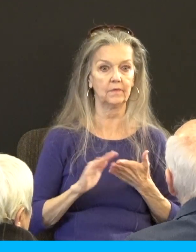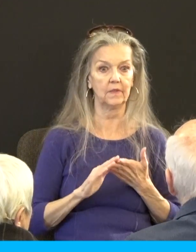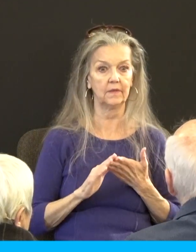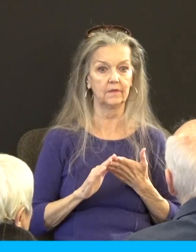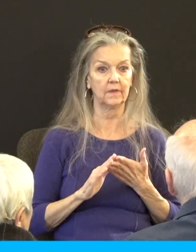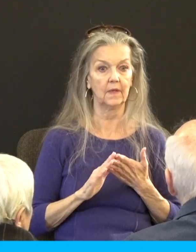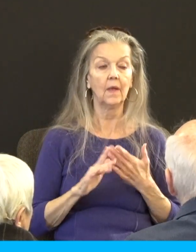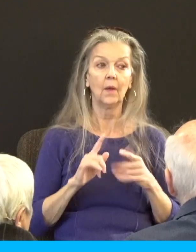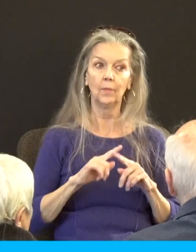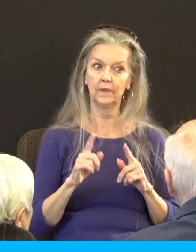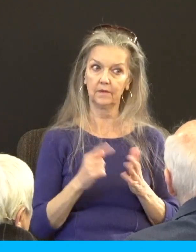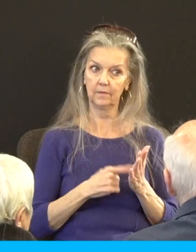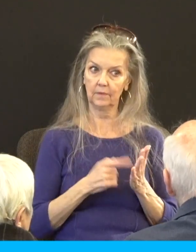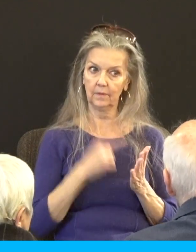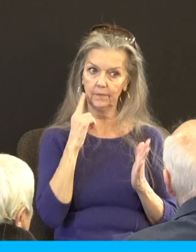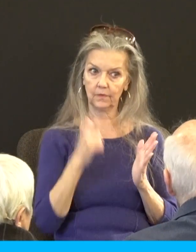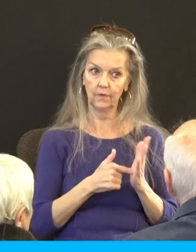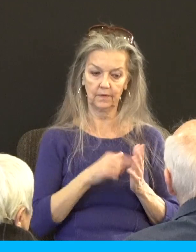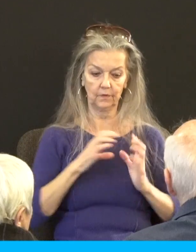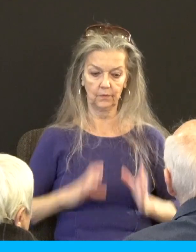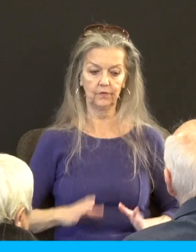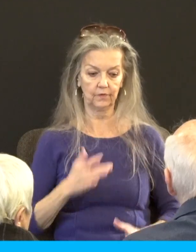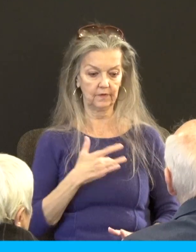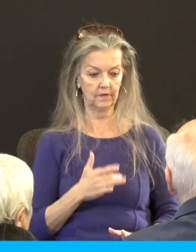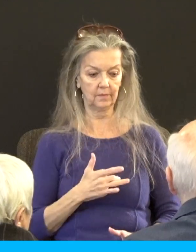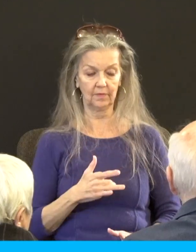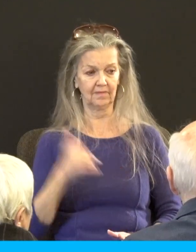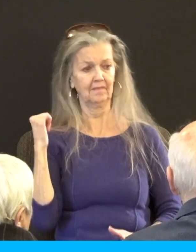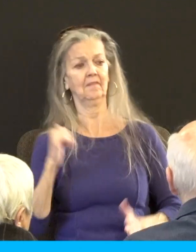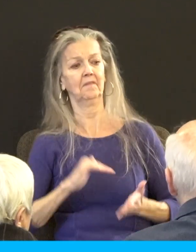among God's people and that's not the way it should be